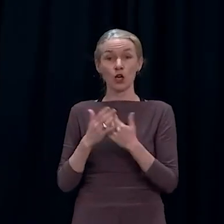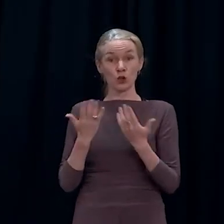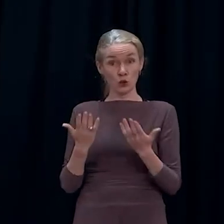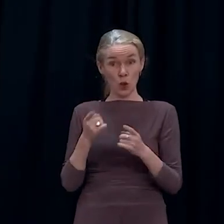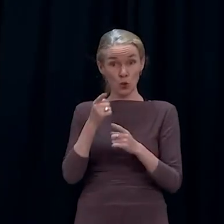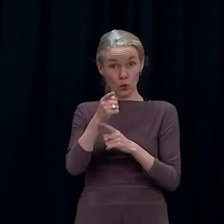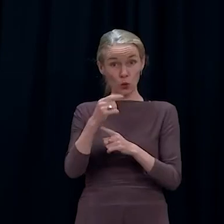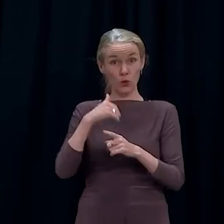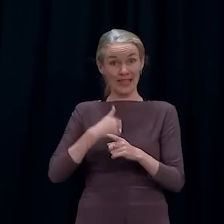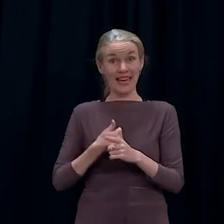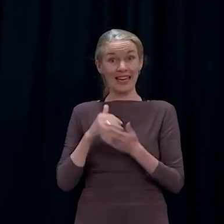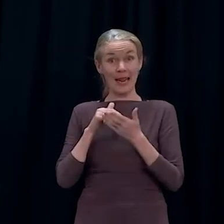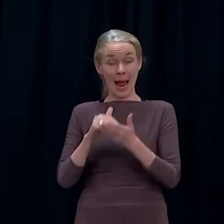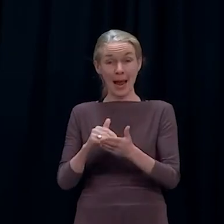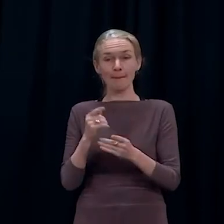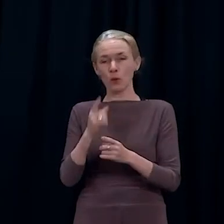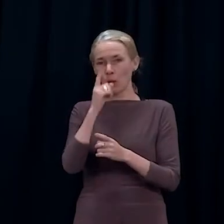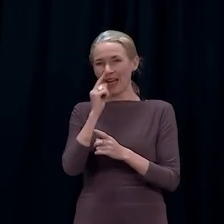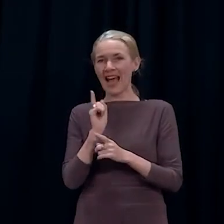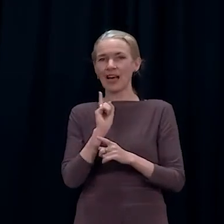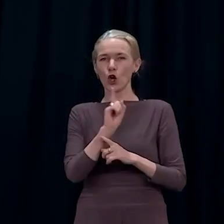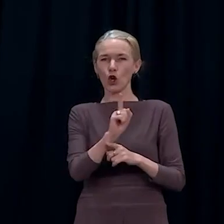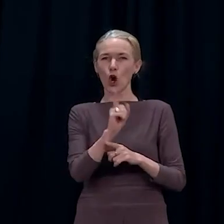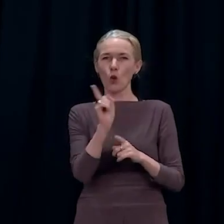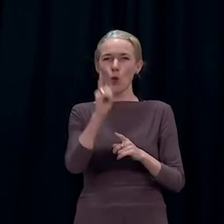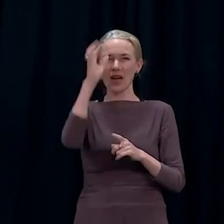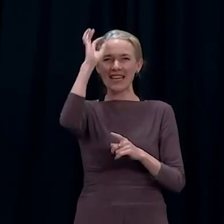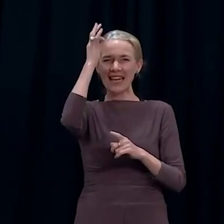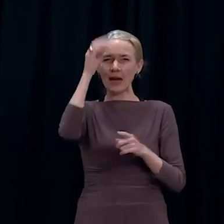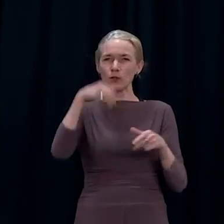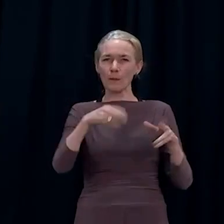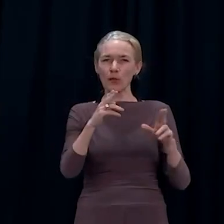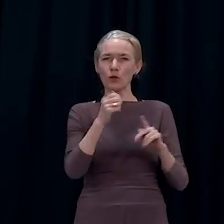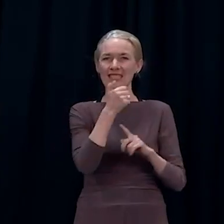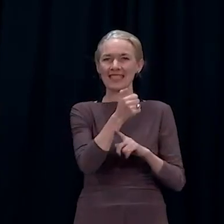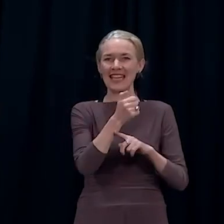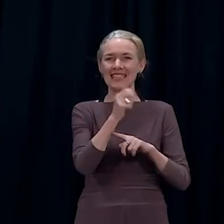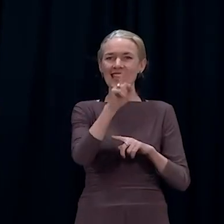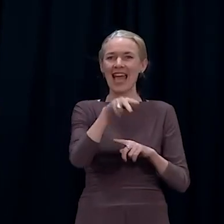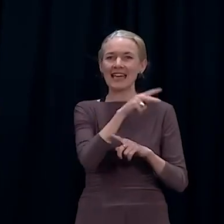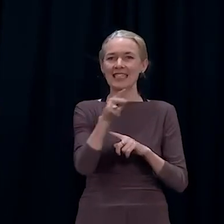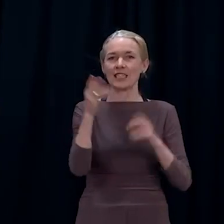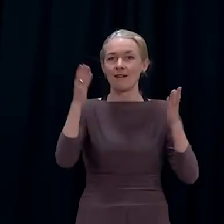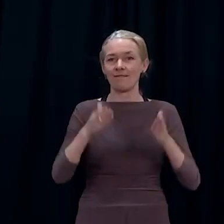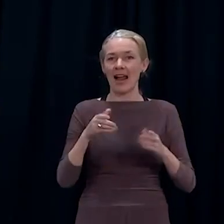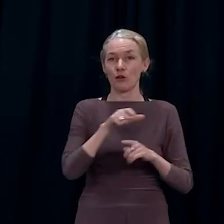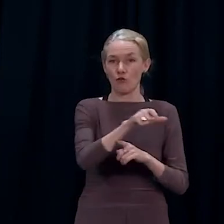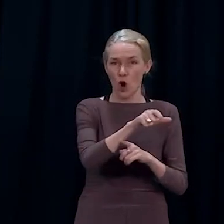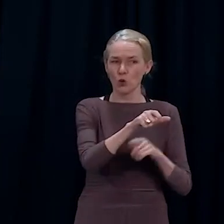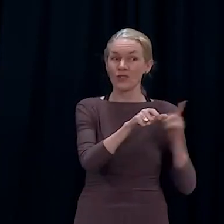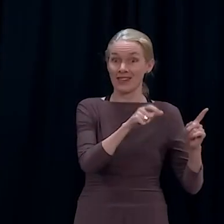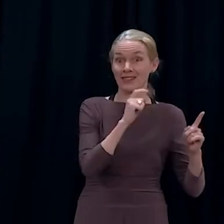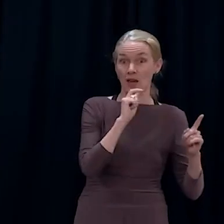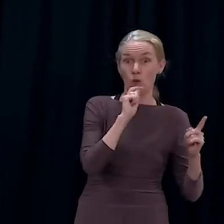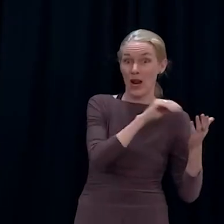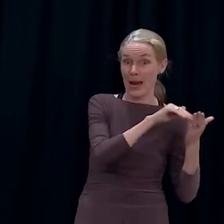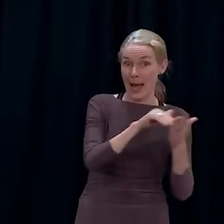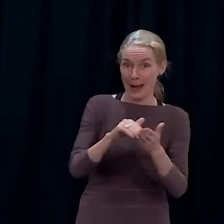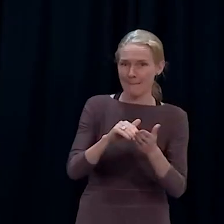Road, where they'll be triaged appropriately. And of course, staff there are doing all they can to maintain